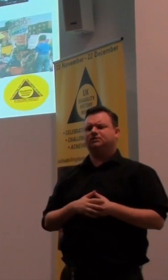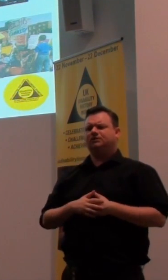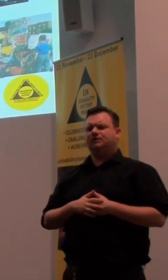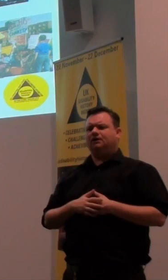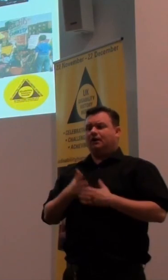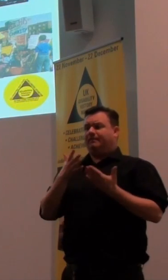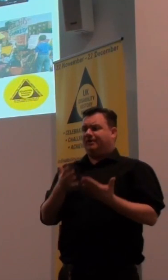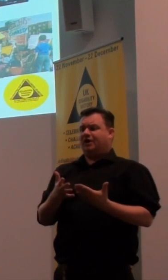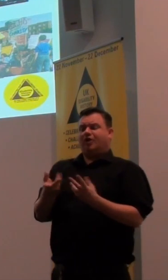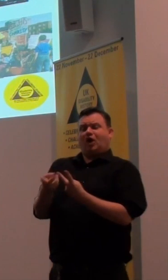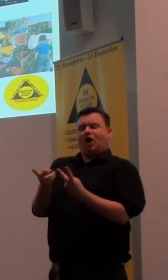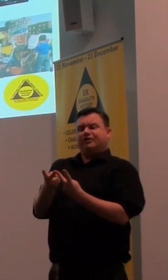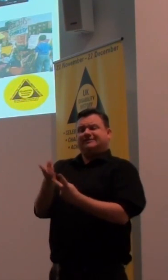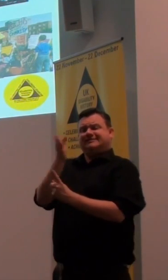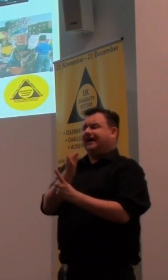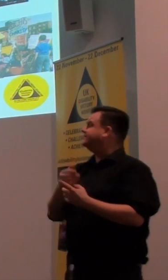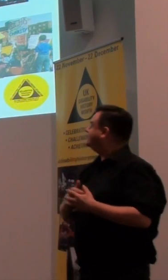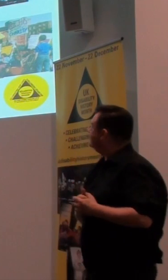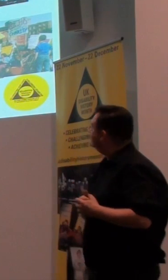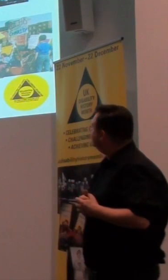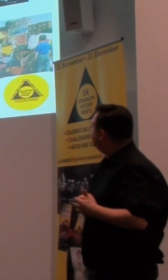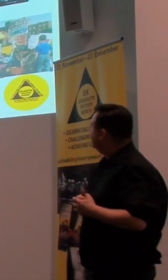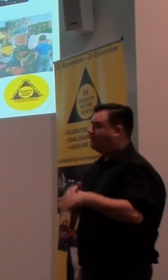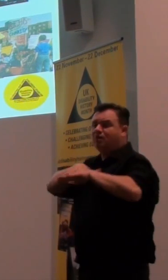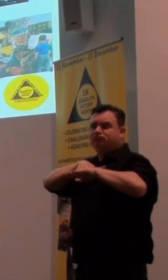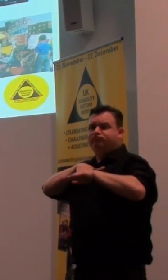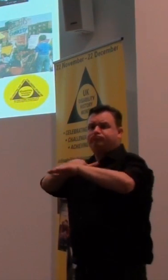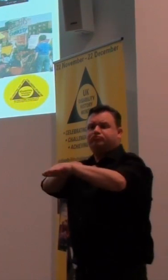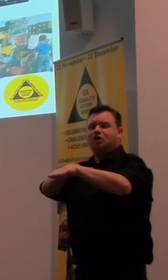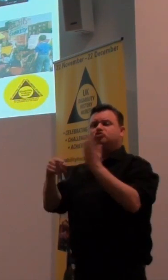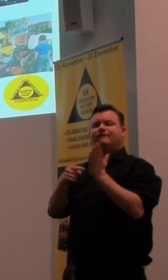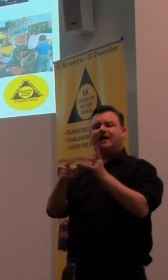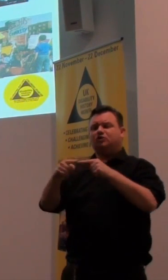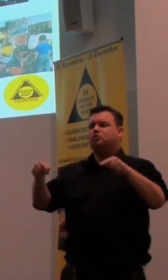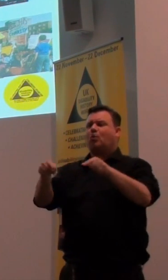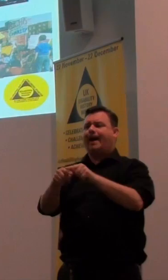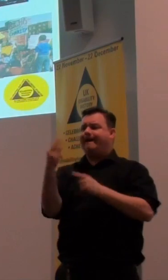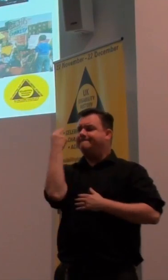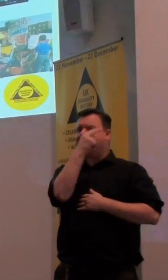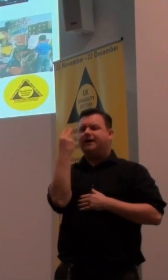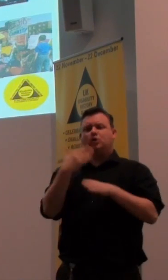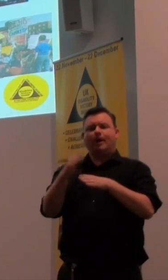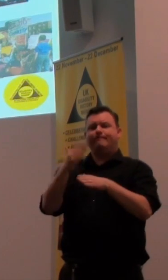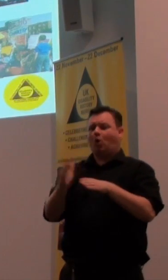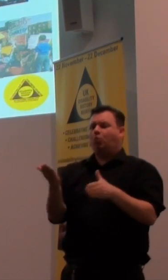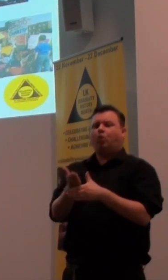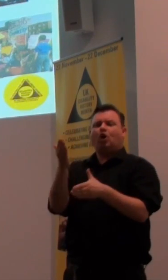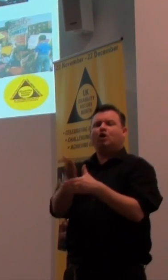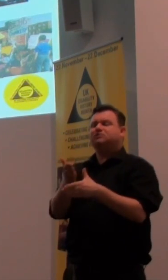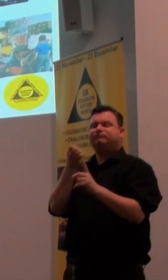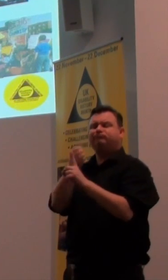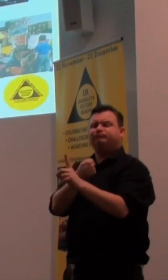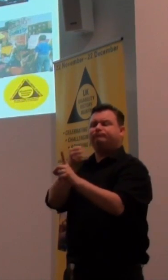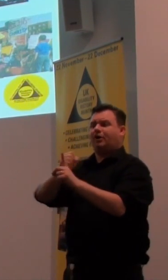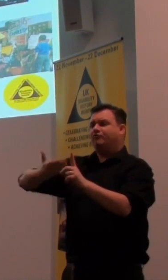over on the other side here, a march to Trafalgar Square of blind, unemployed workers fighting for